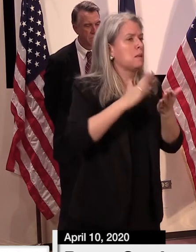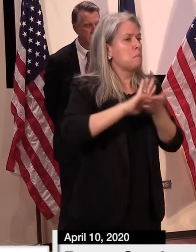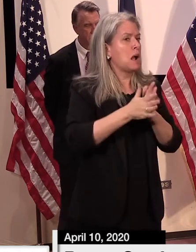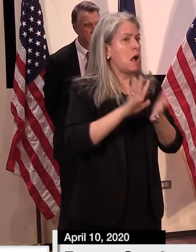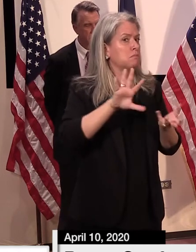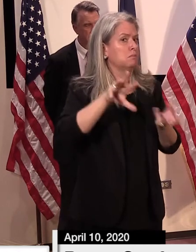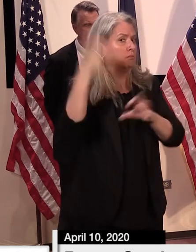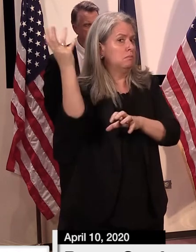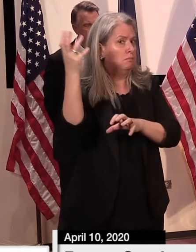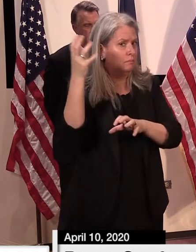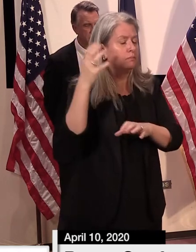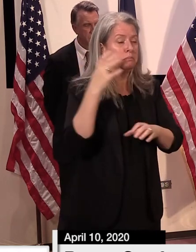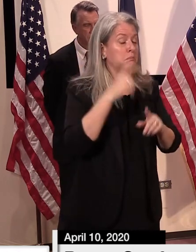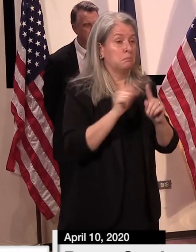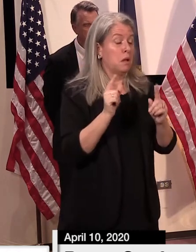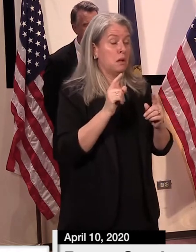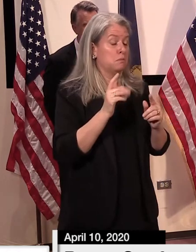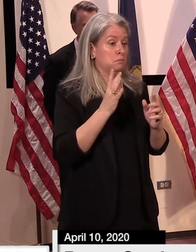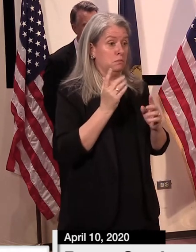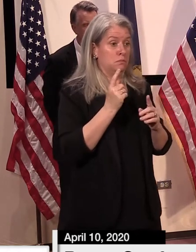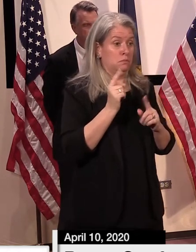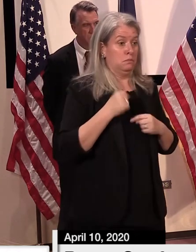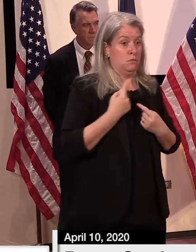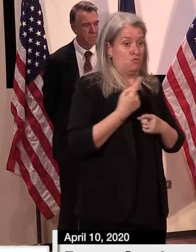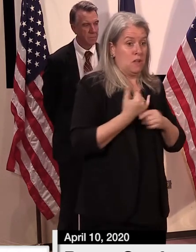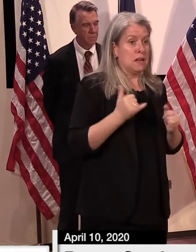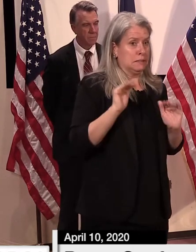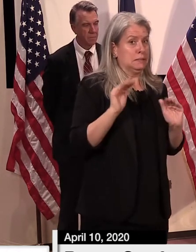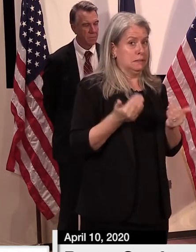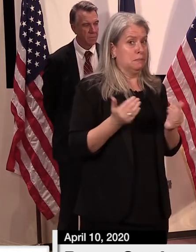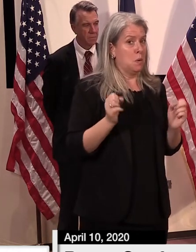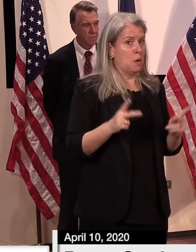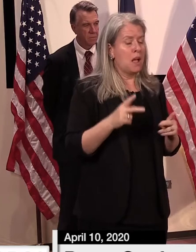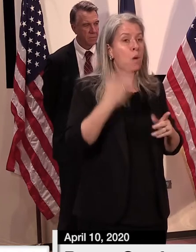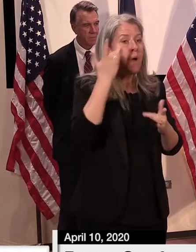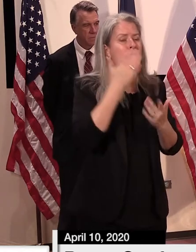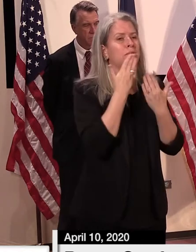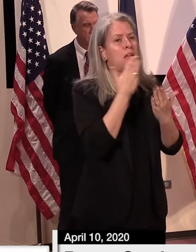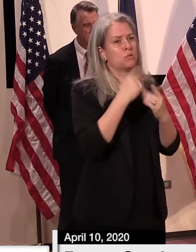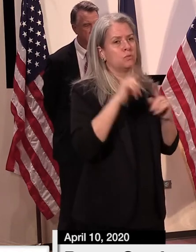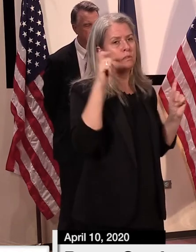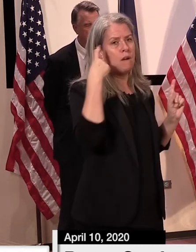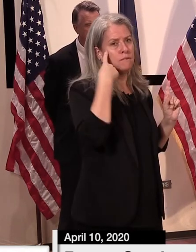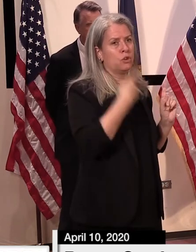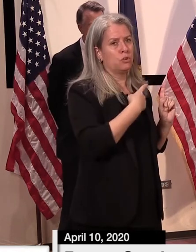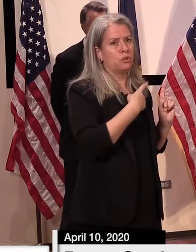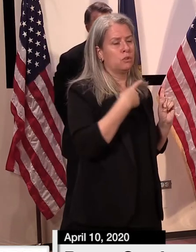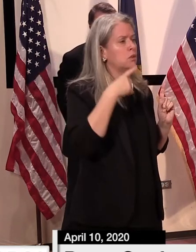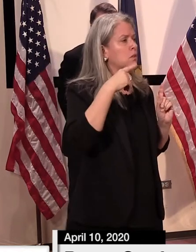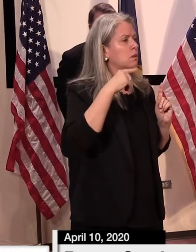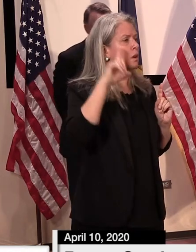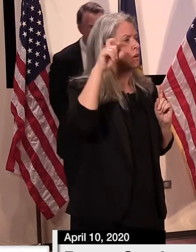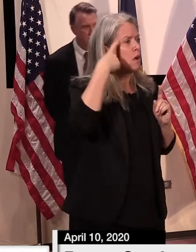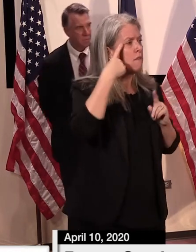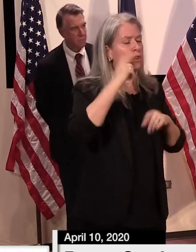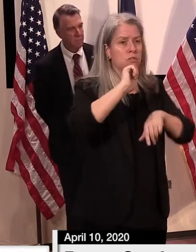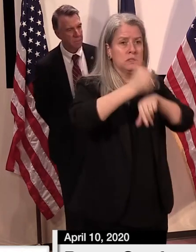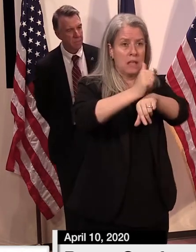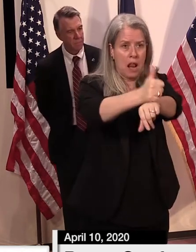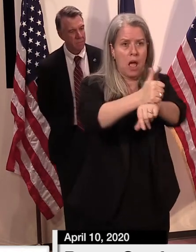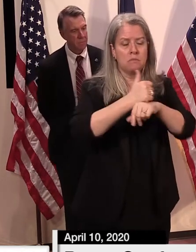right now the the things that the governor have put into place uh have given me